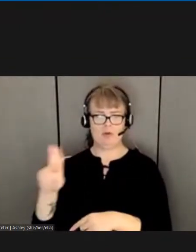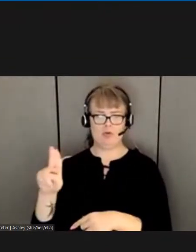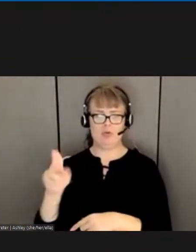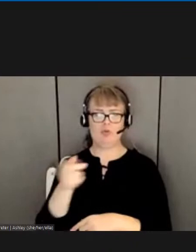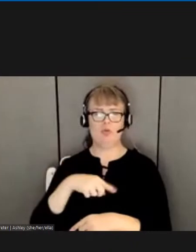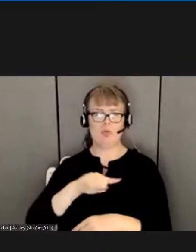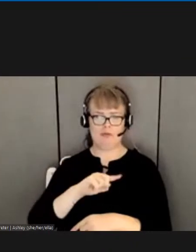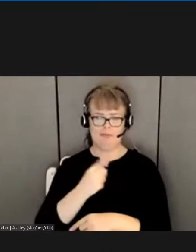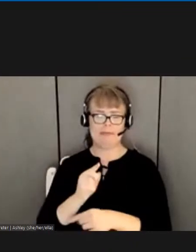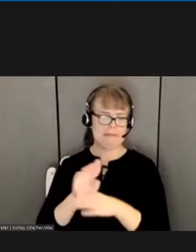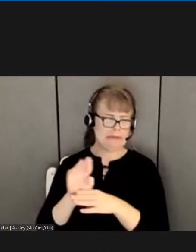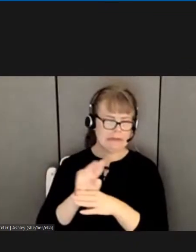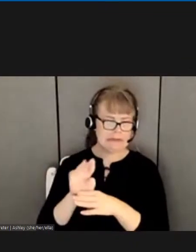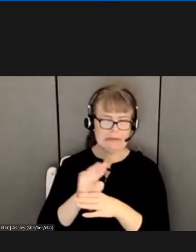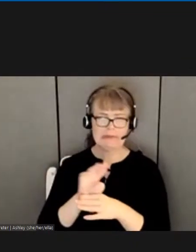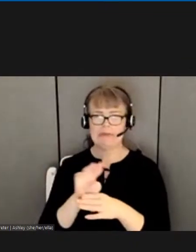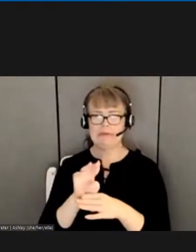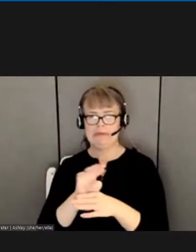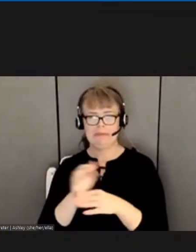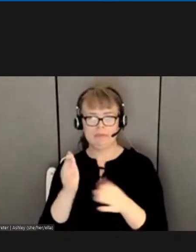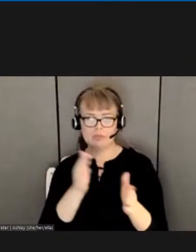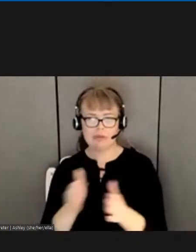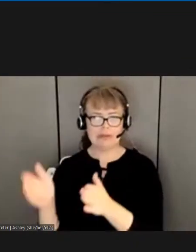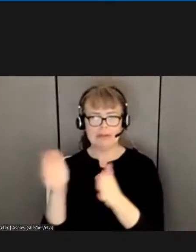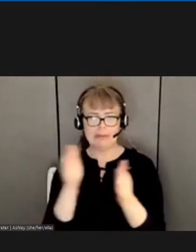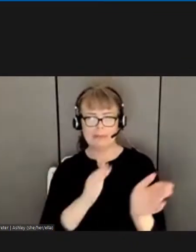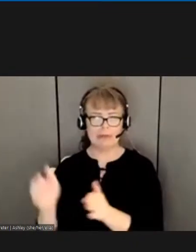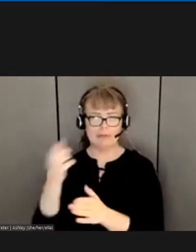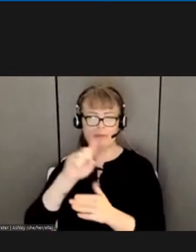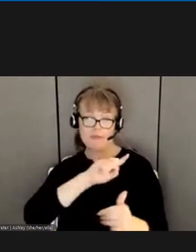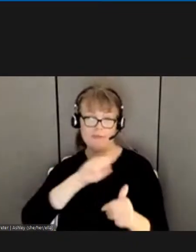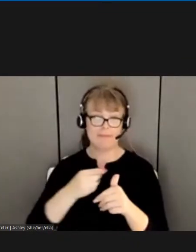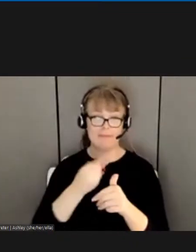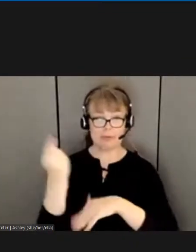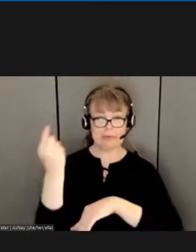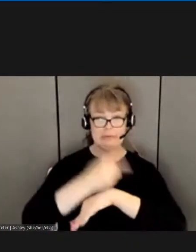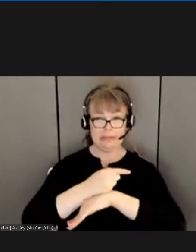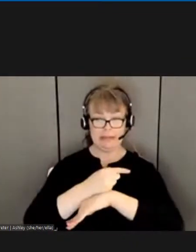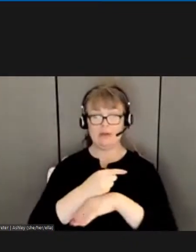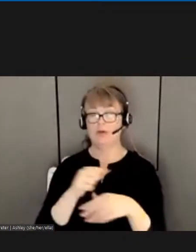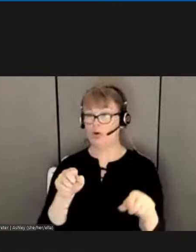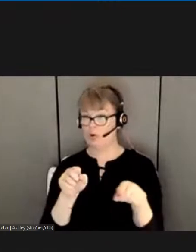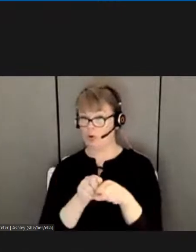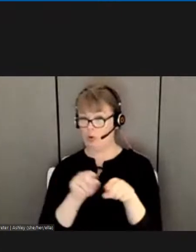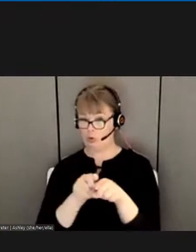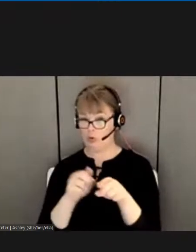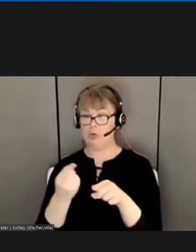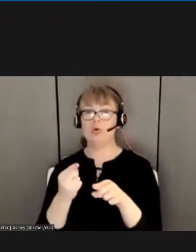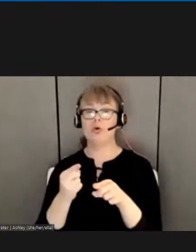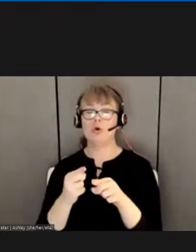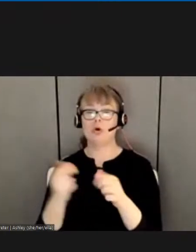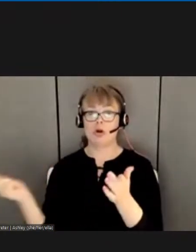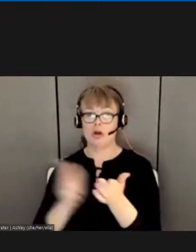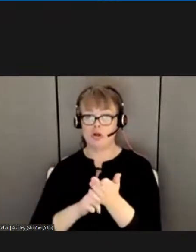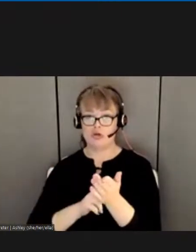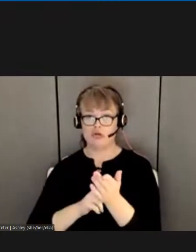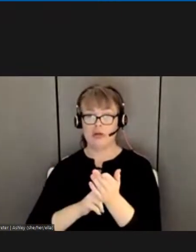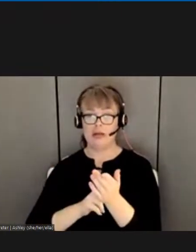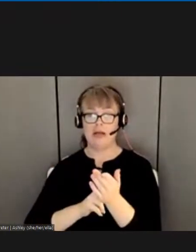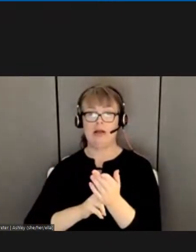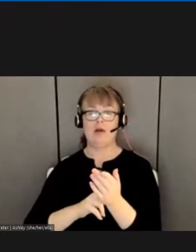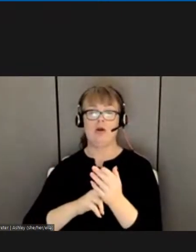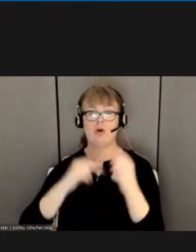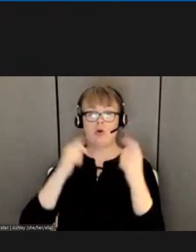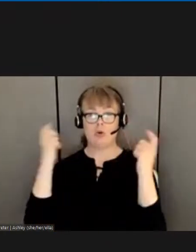of negotiations and getting ready for our contract rally on monday june the 21st